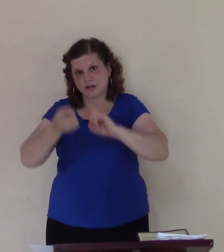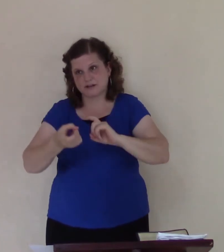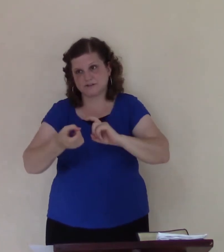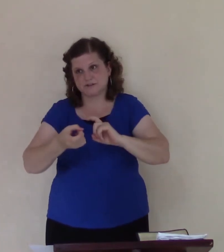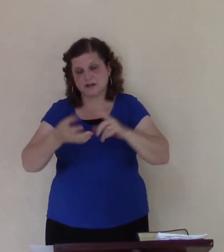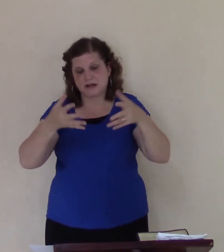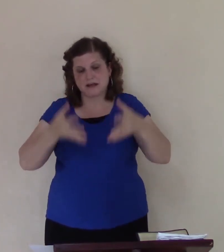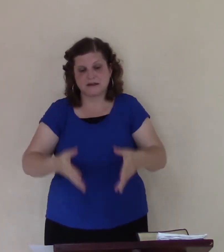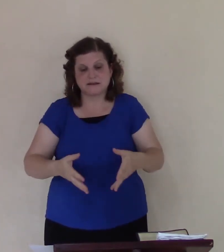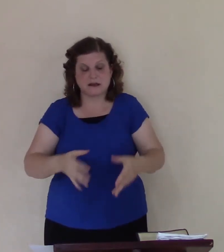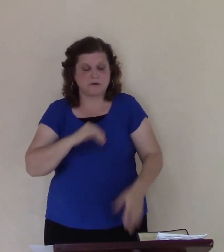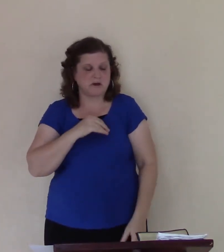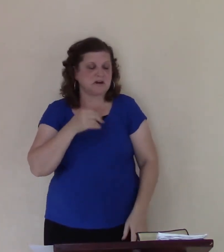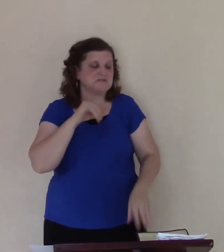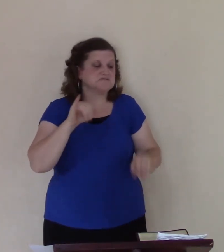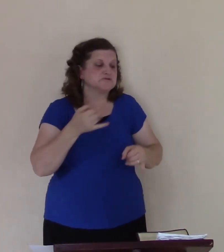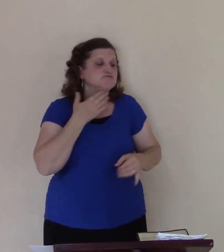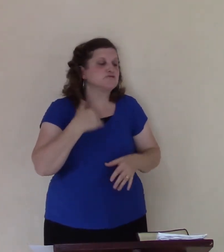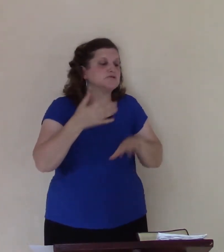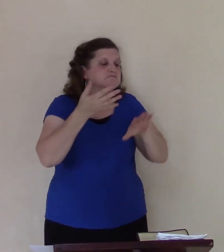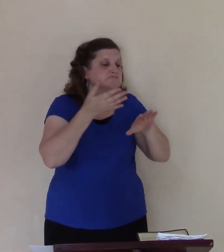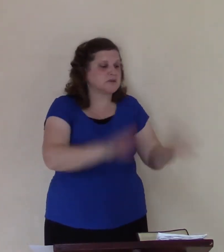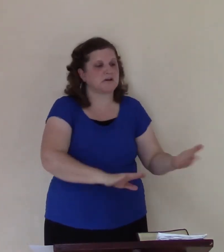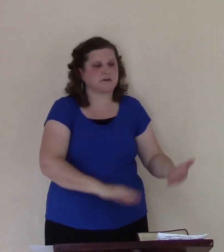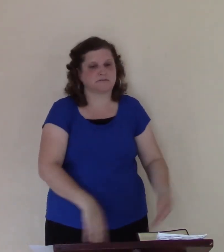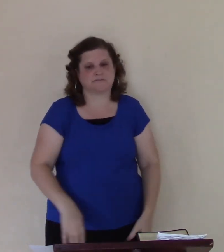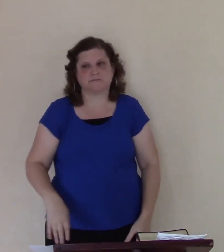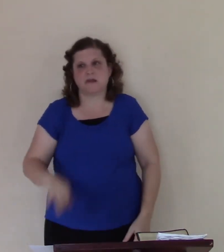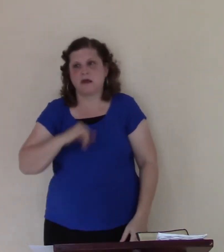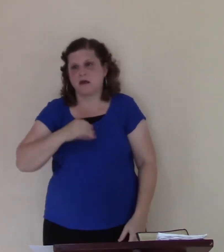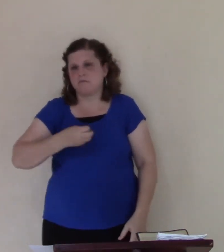he's going to die. And so he wouldn't let me just die.